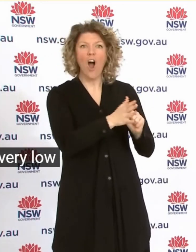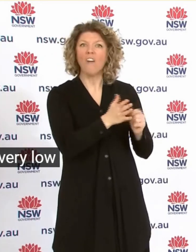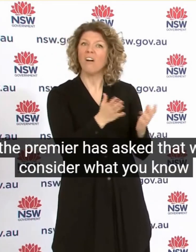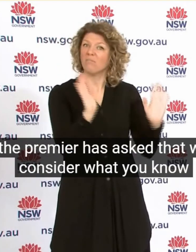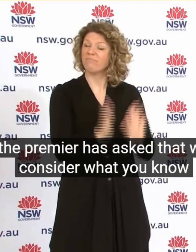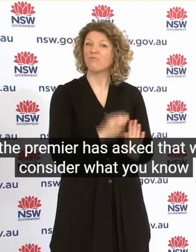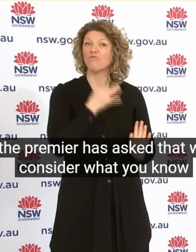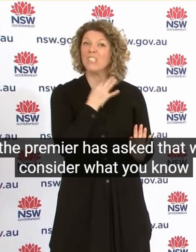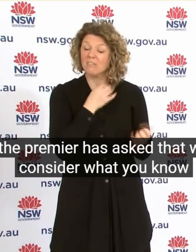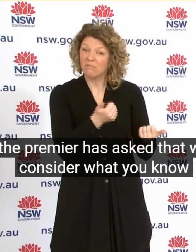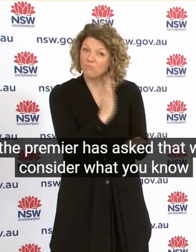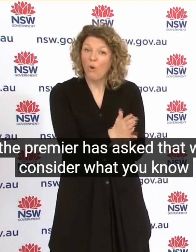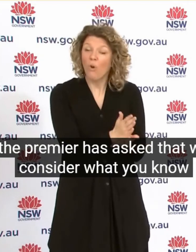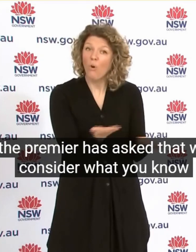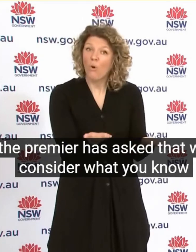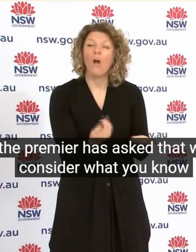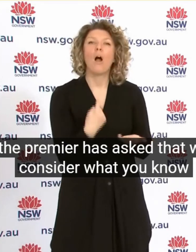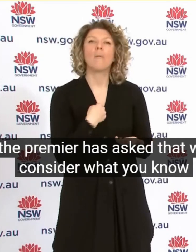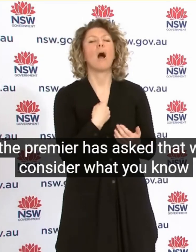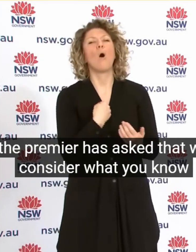What Provide Public Health